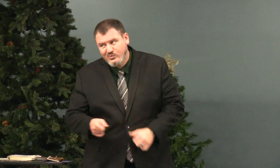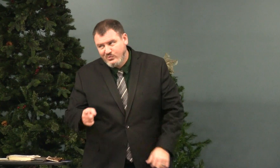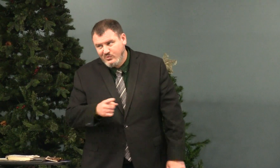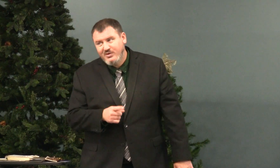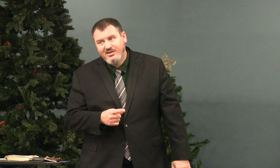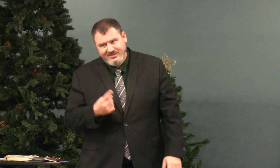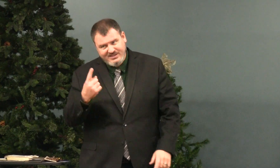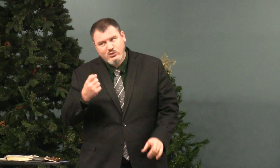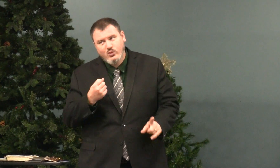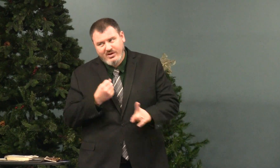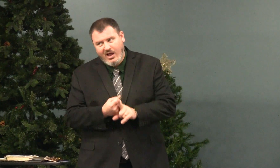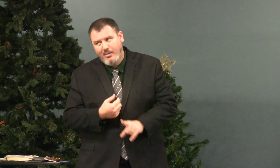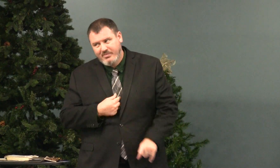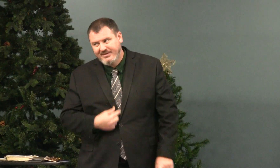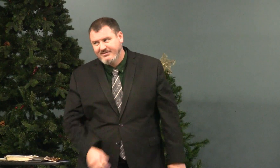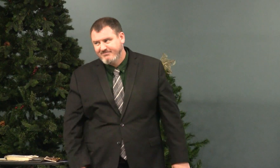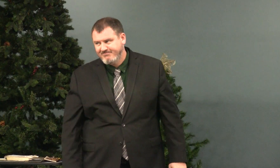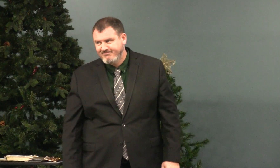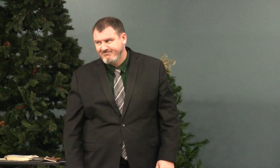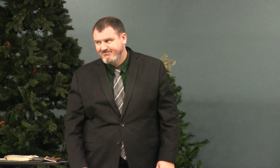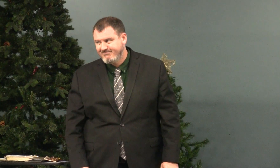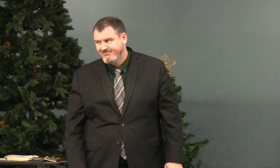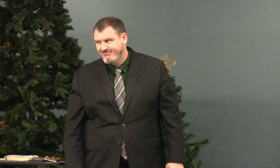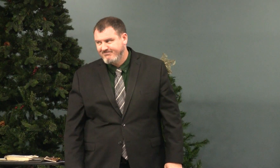I'll be honest with you, this one really hits me.